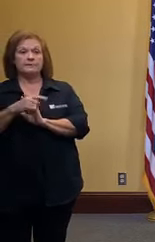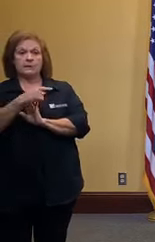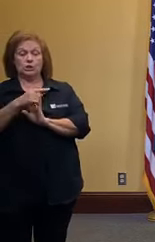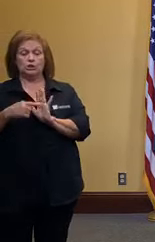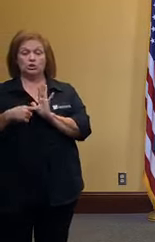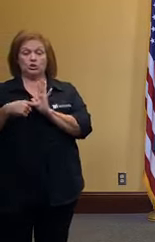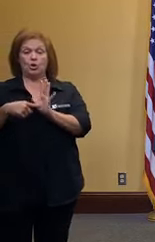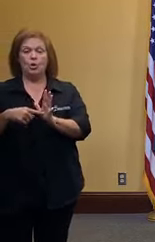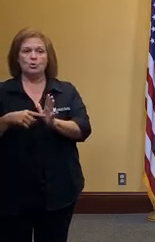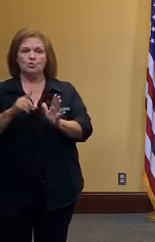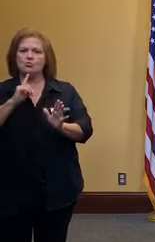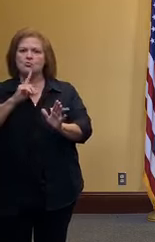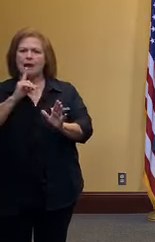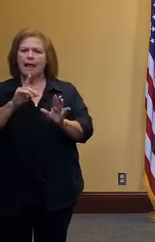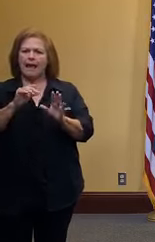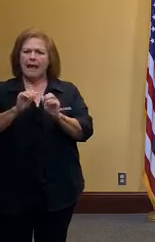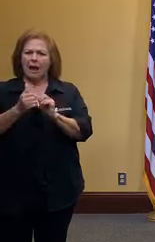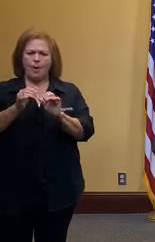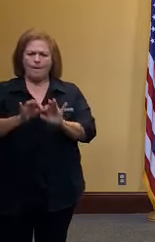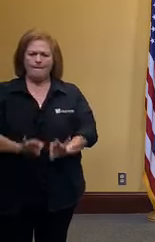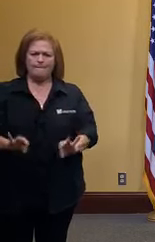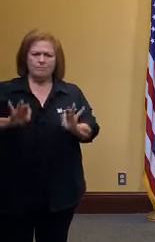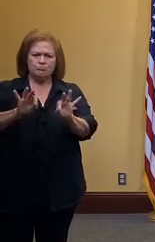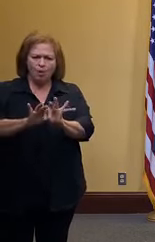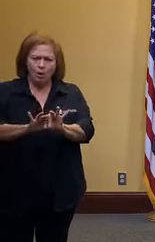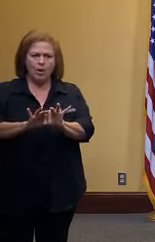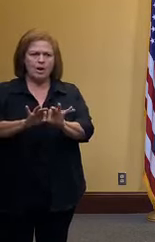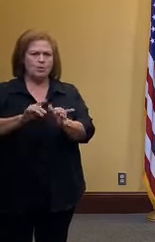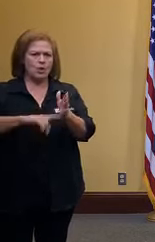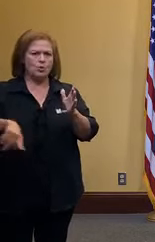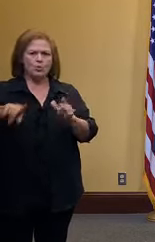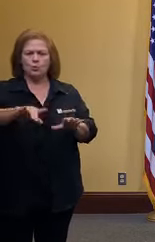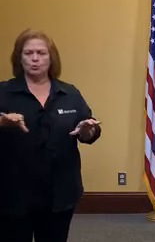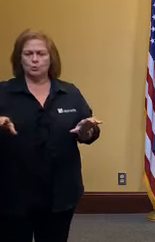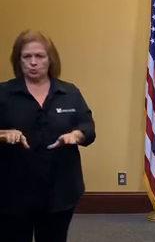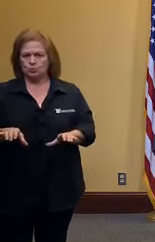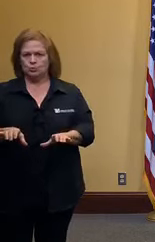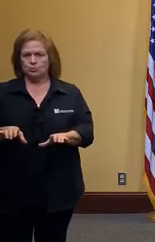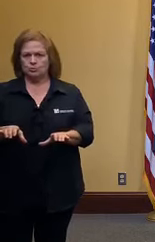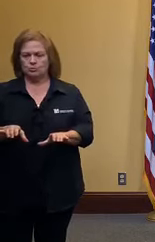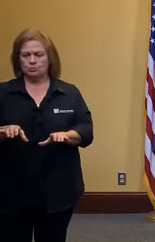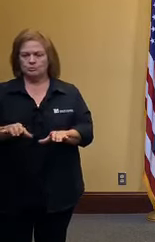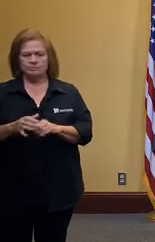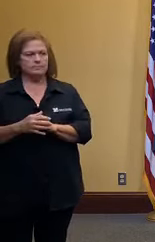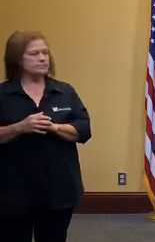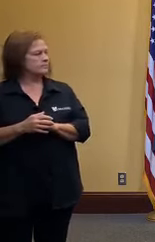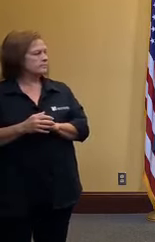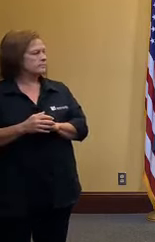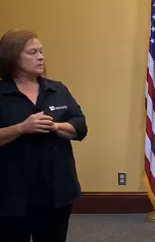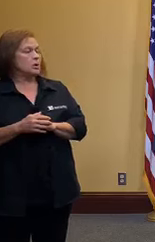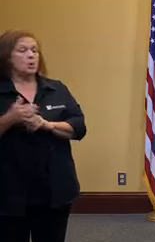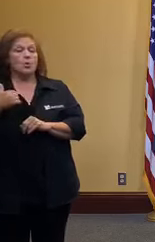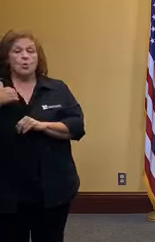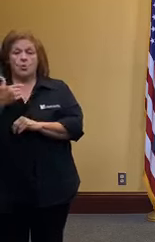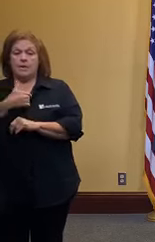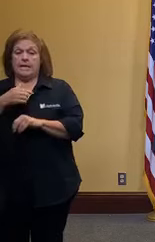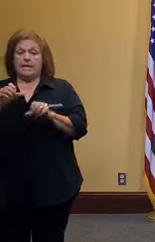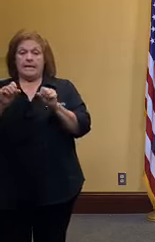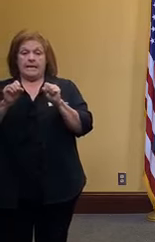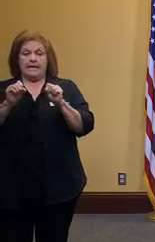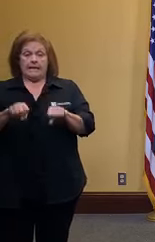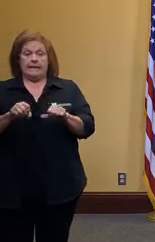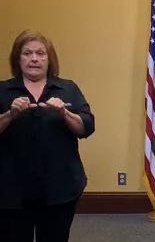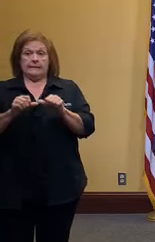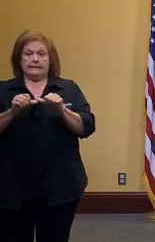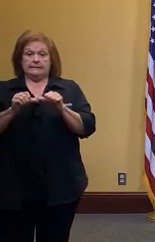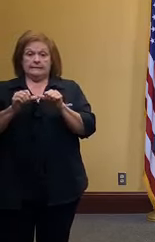how important each of our behaviors and actions will be we can continue